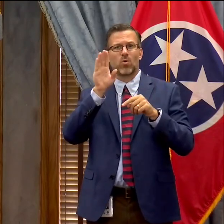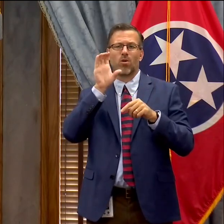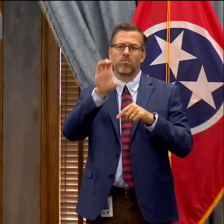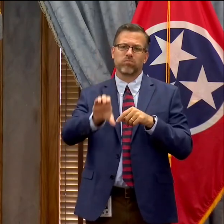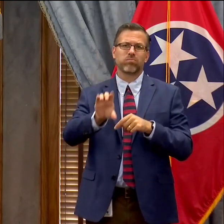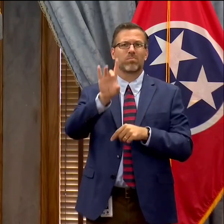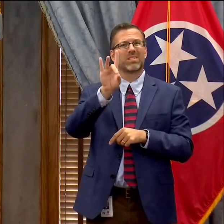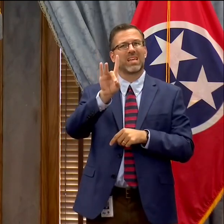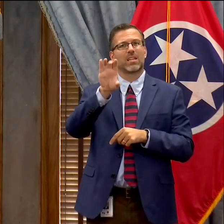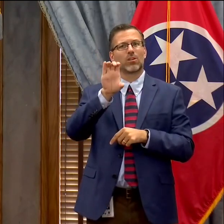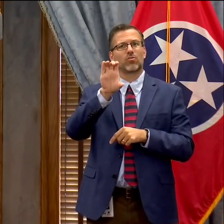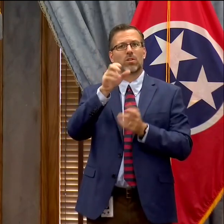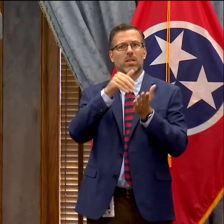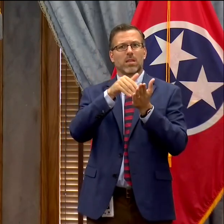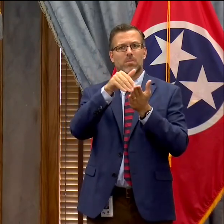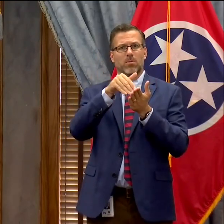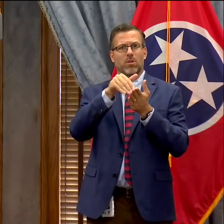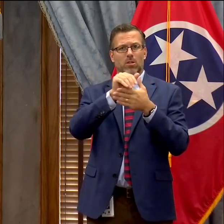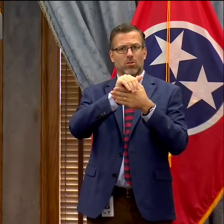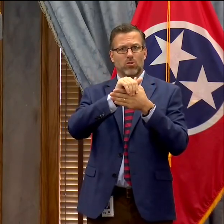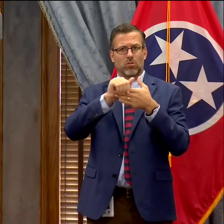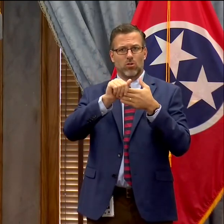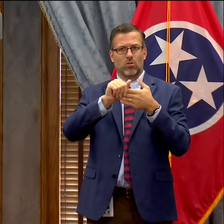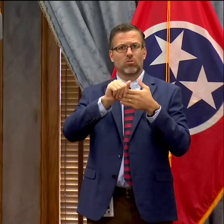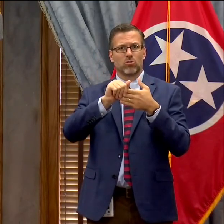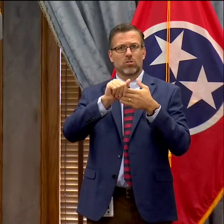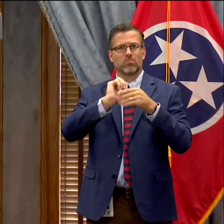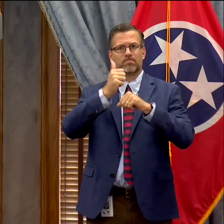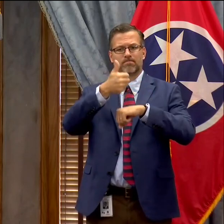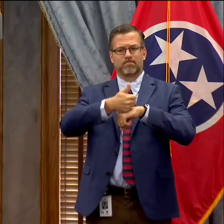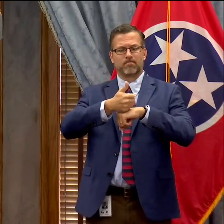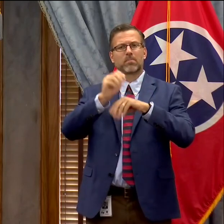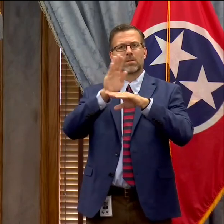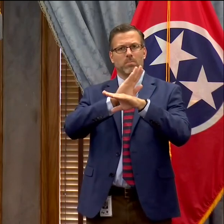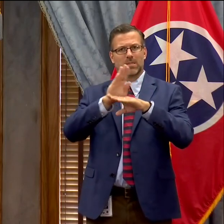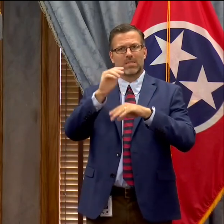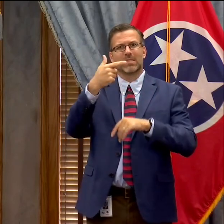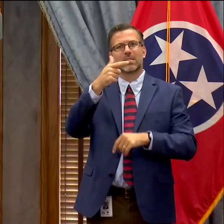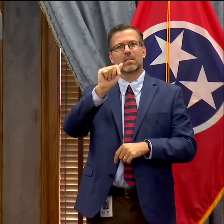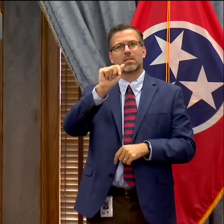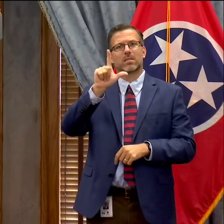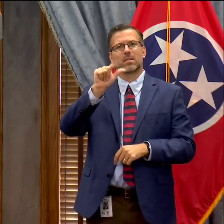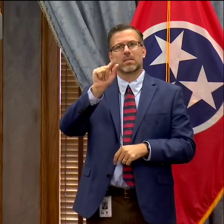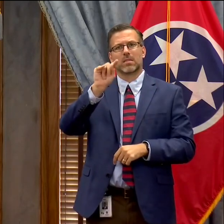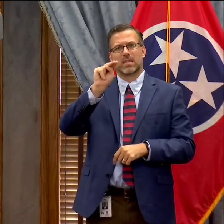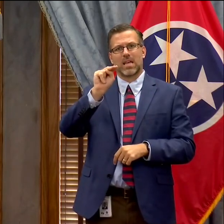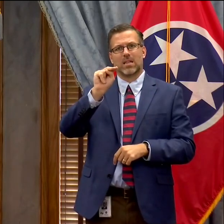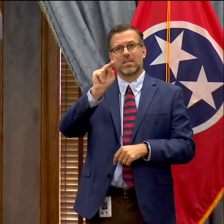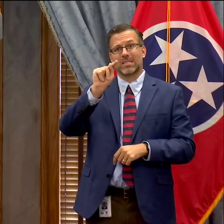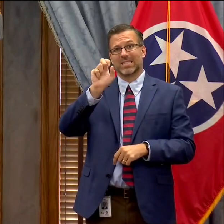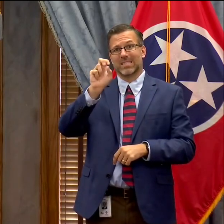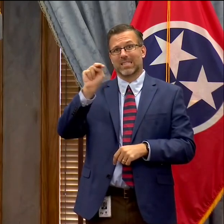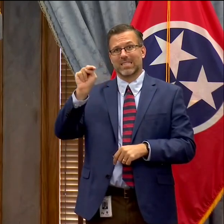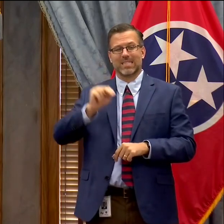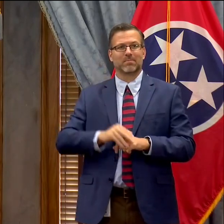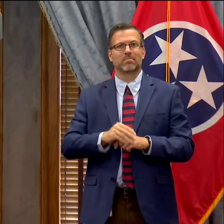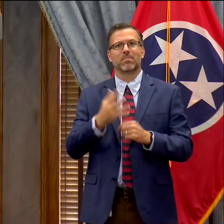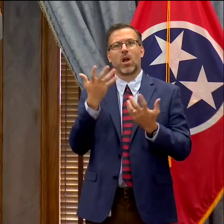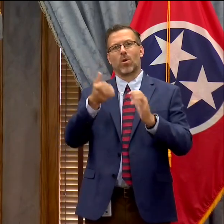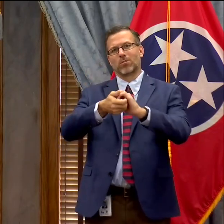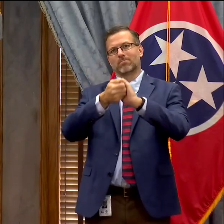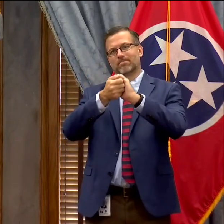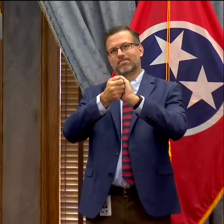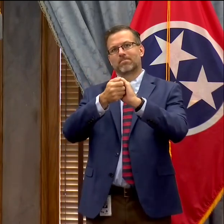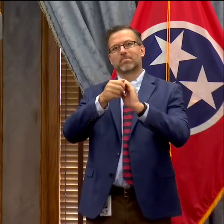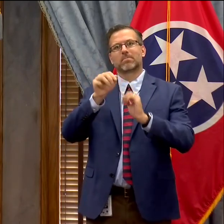in a capital investment in Gallatin, Tennessee, the opening of a new facility. I want to congratulate Gallatin, Mayor